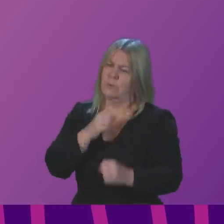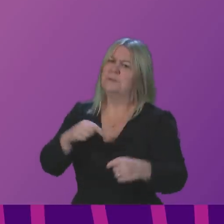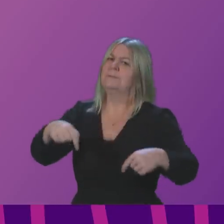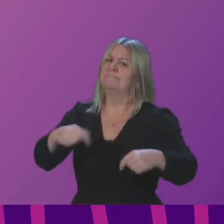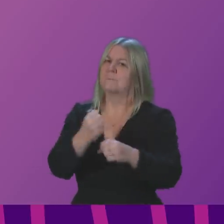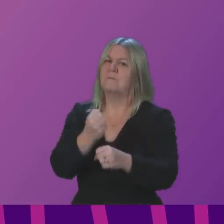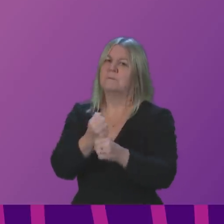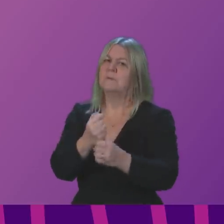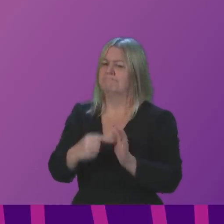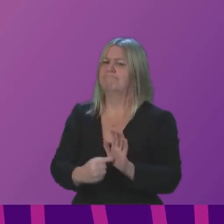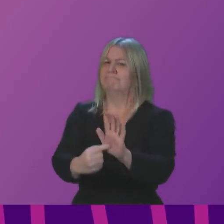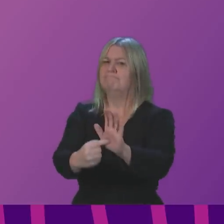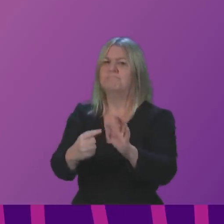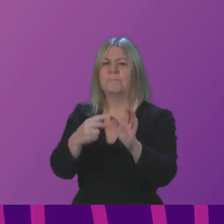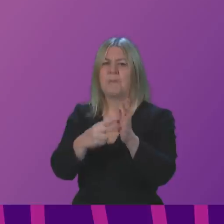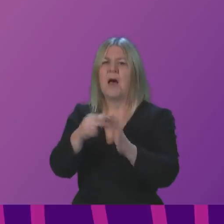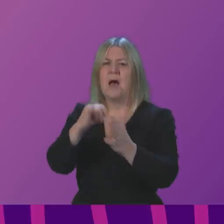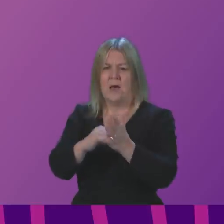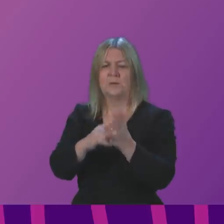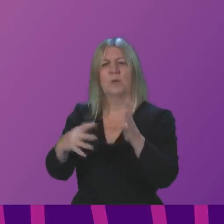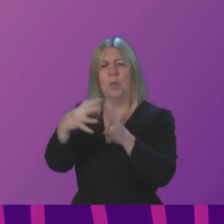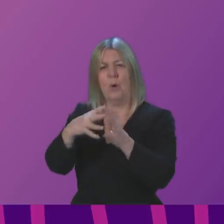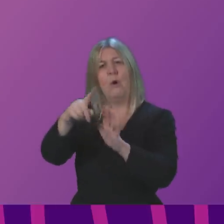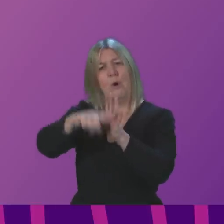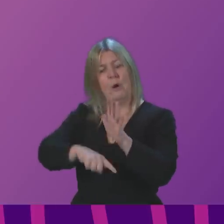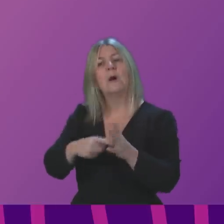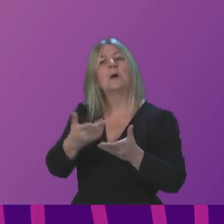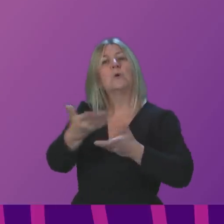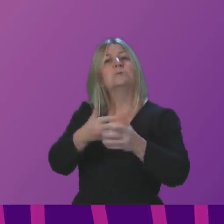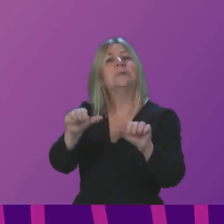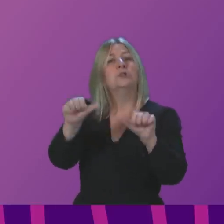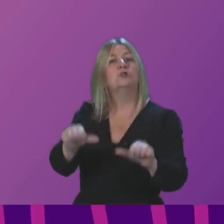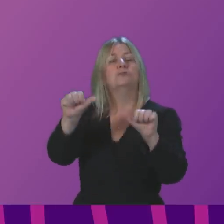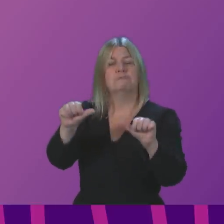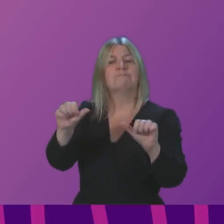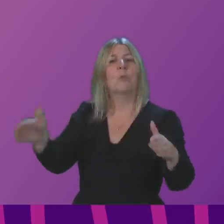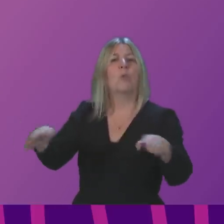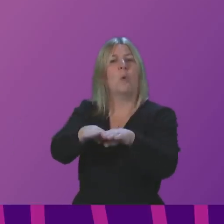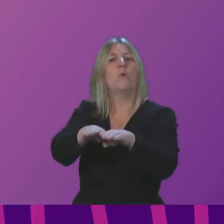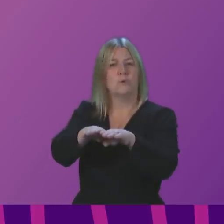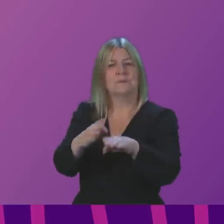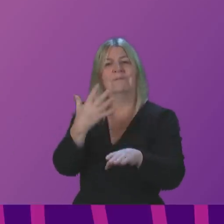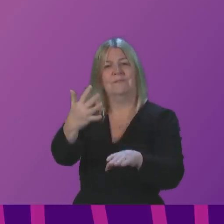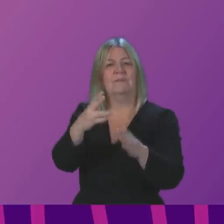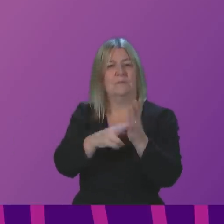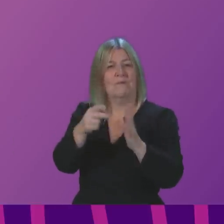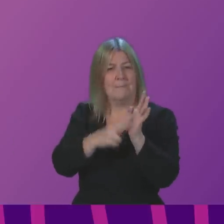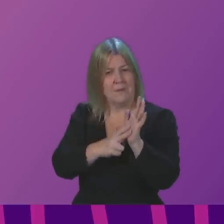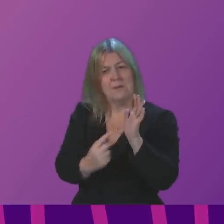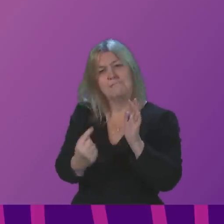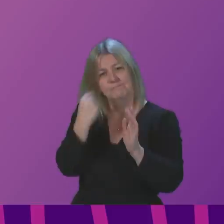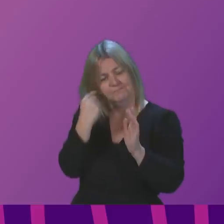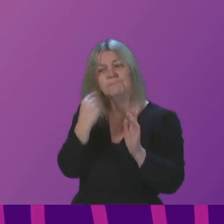The public consultation on Anne's law closed on 5 November. Officials are currently working through the responses